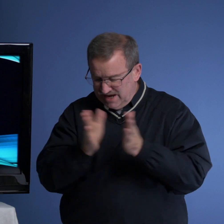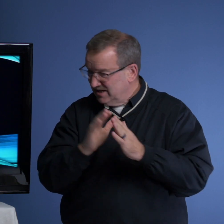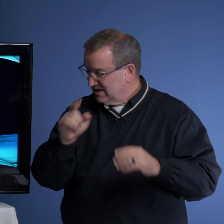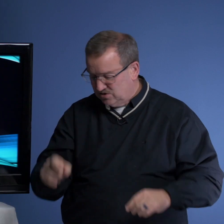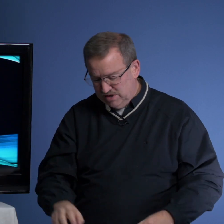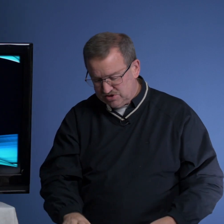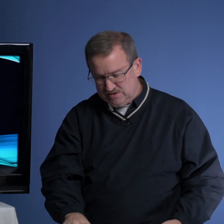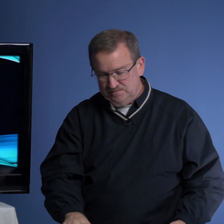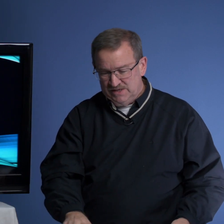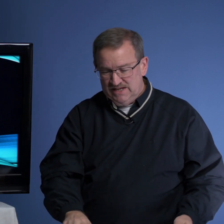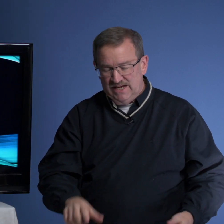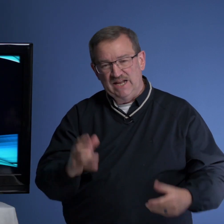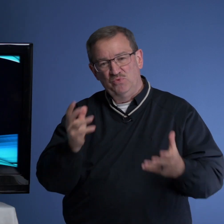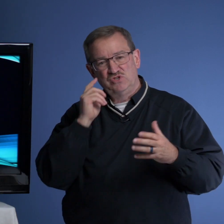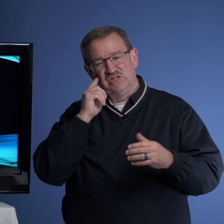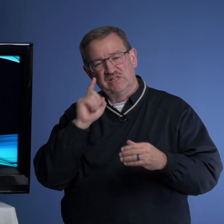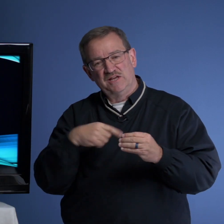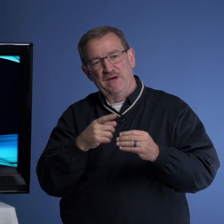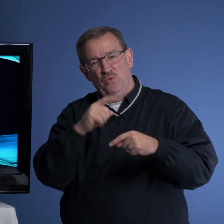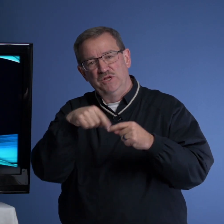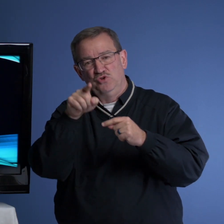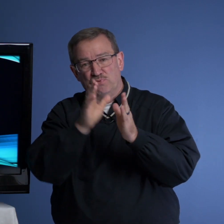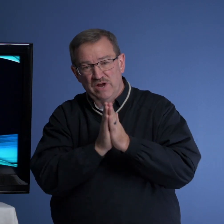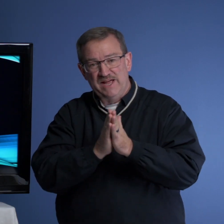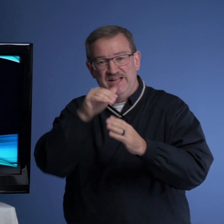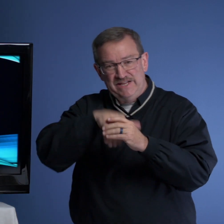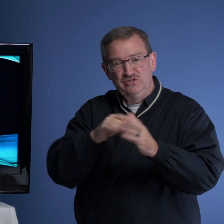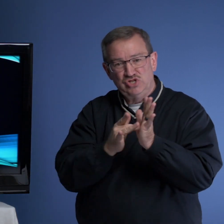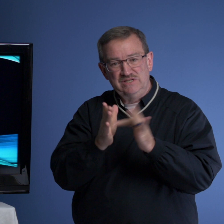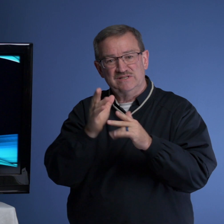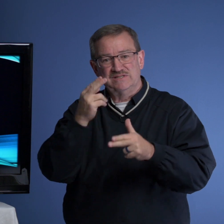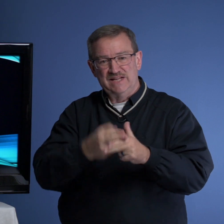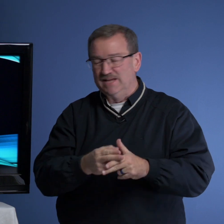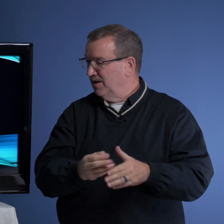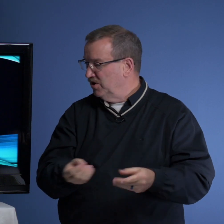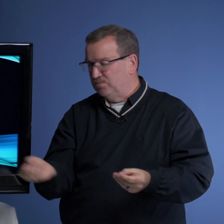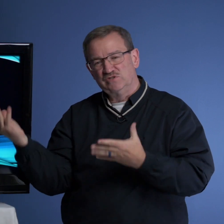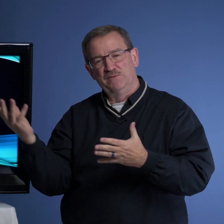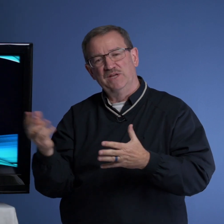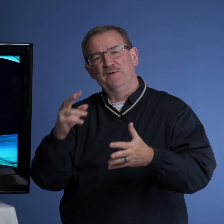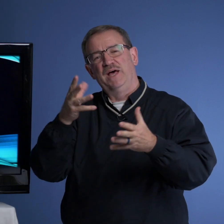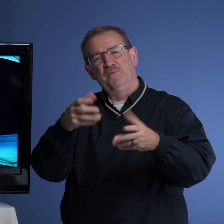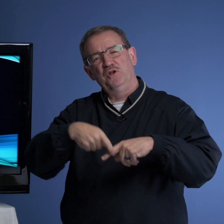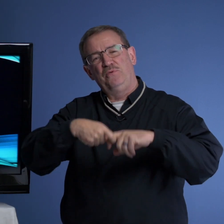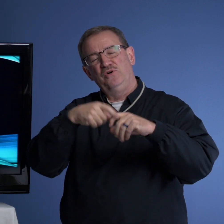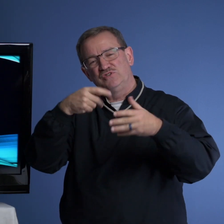ask that question. And I want you to think about when you pray in Jesus' name. I'm going to put something up and I'm going to pause.